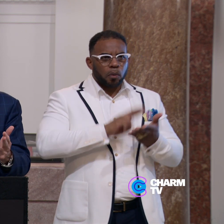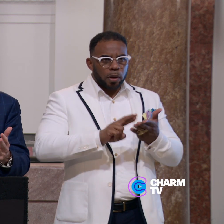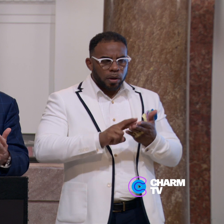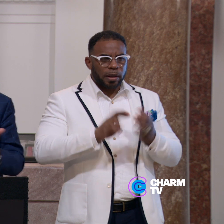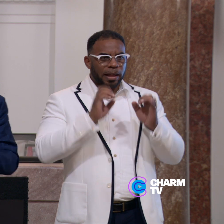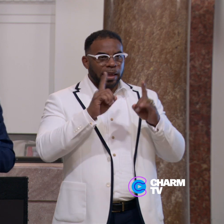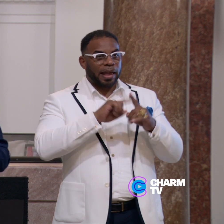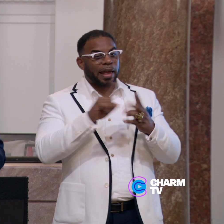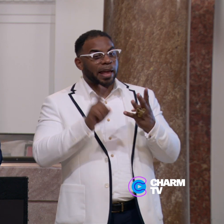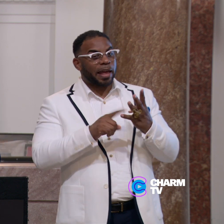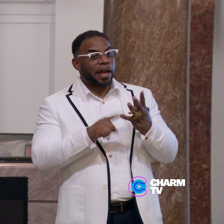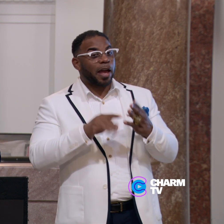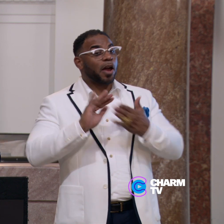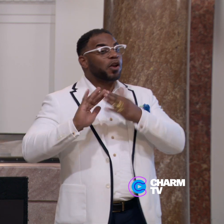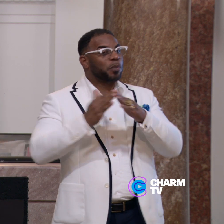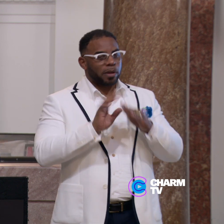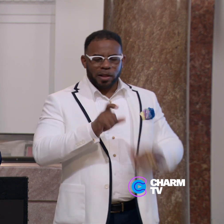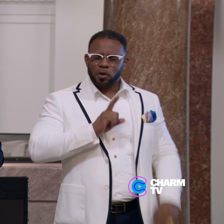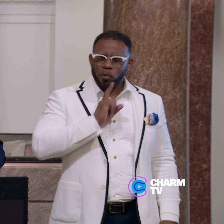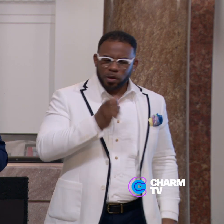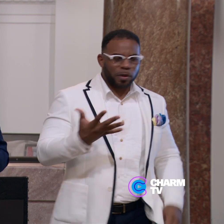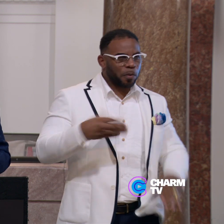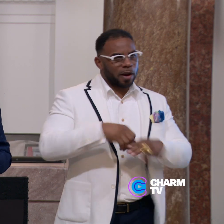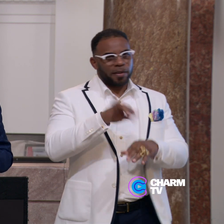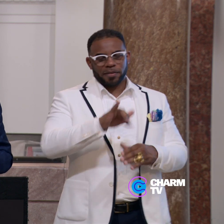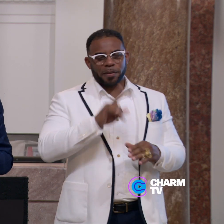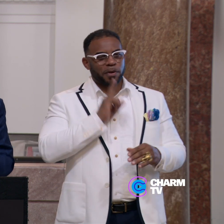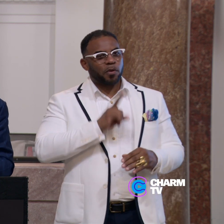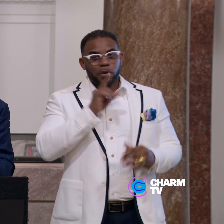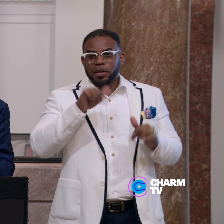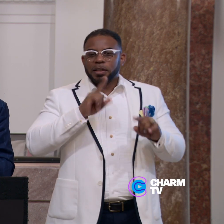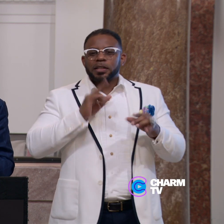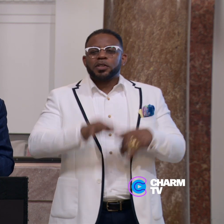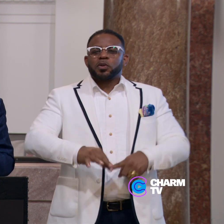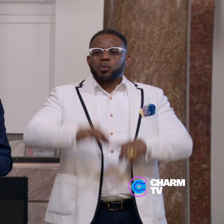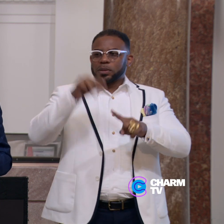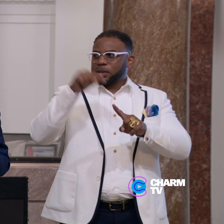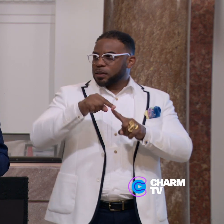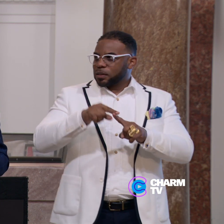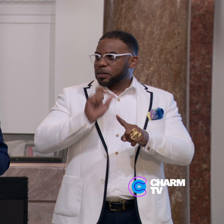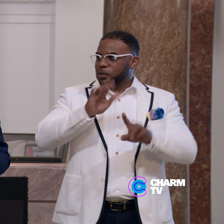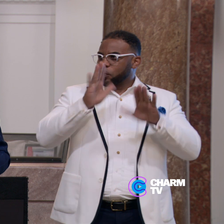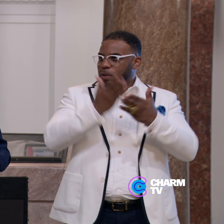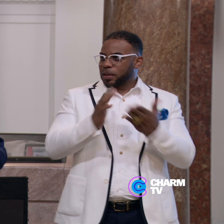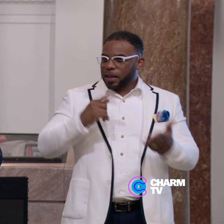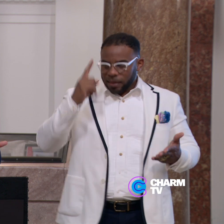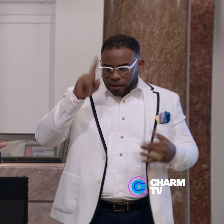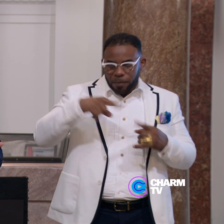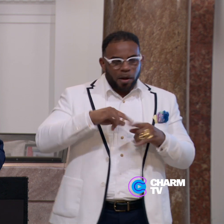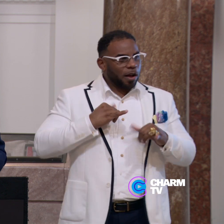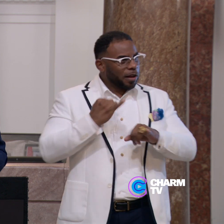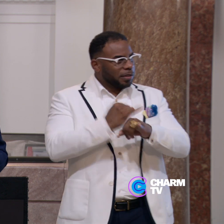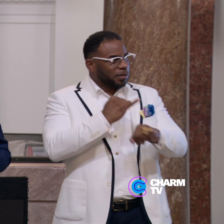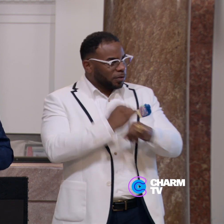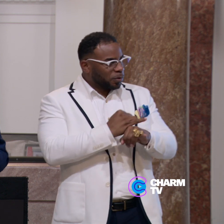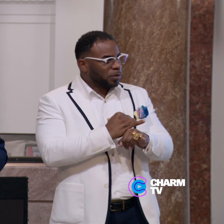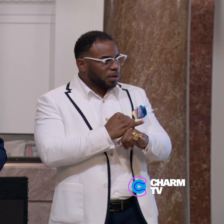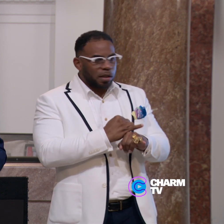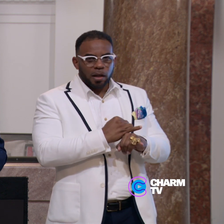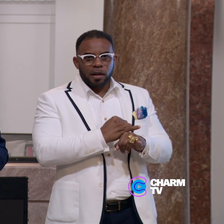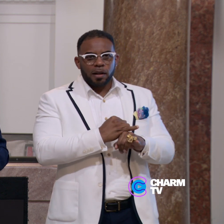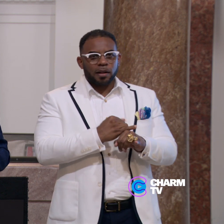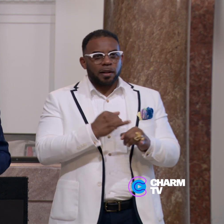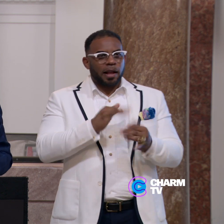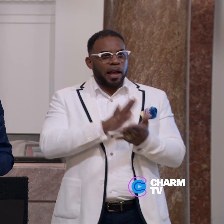community. And that's real. This is part of that being real. And this is unique. And this is the great thing, I think, about our institutions, our